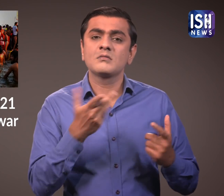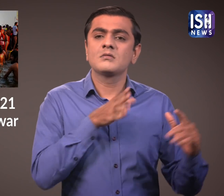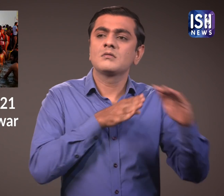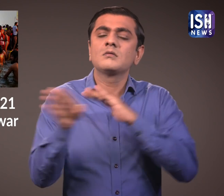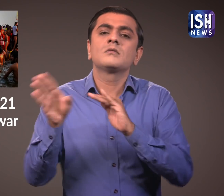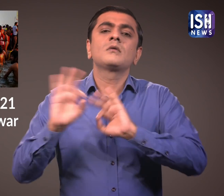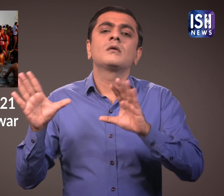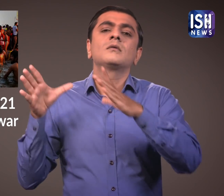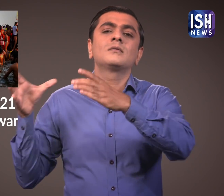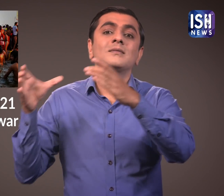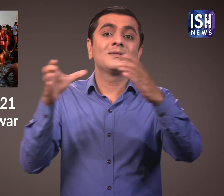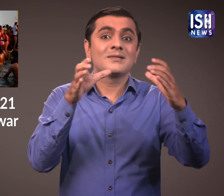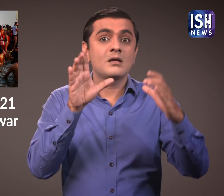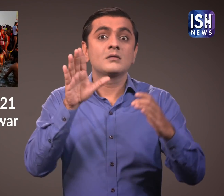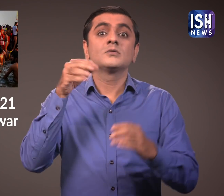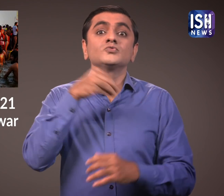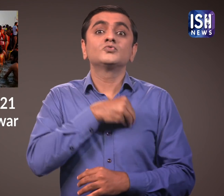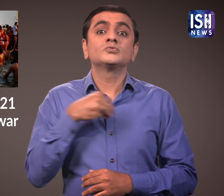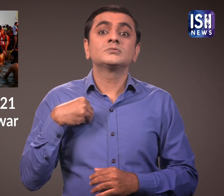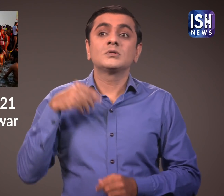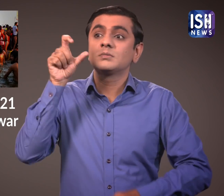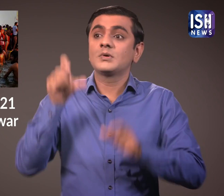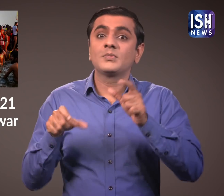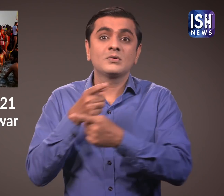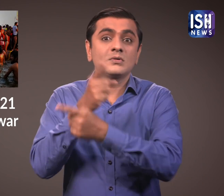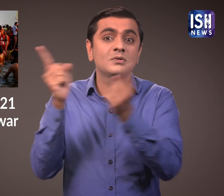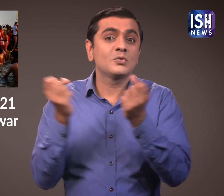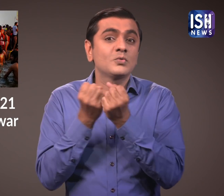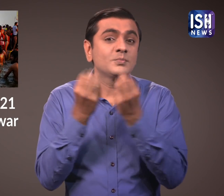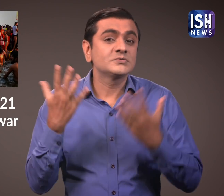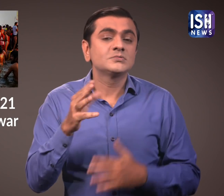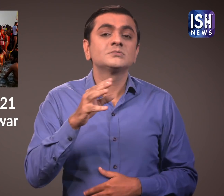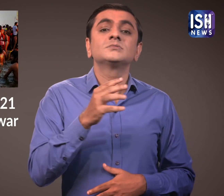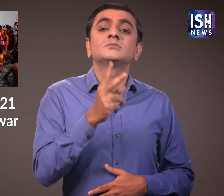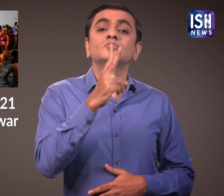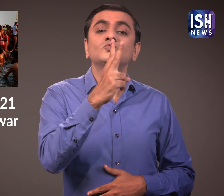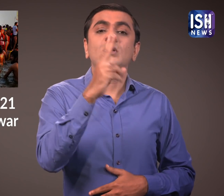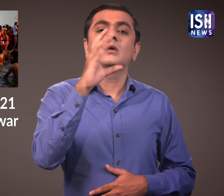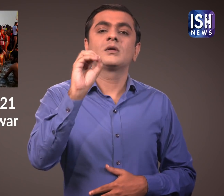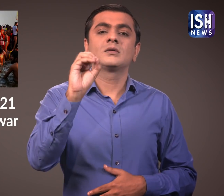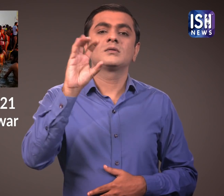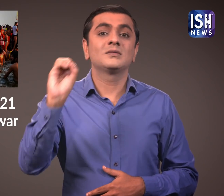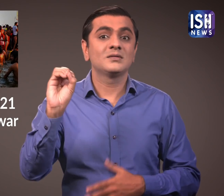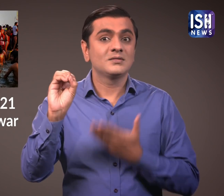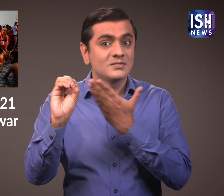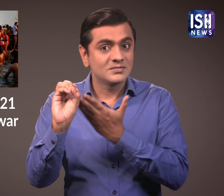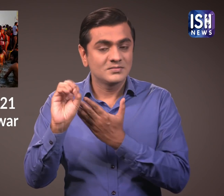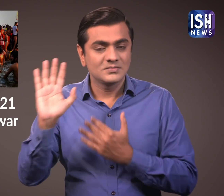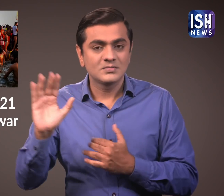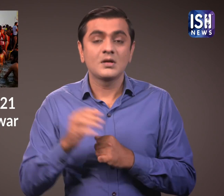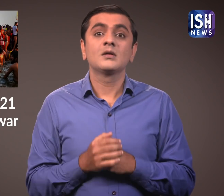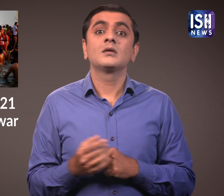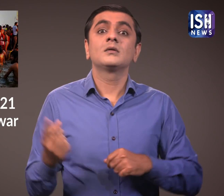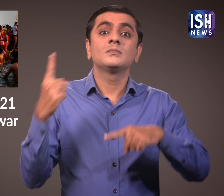and 1200